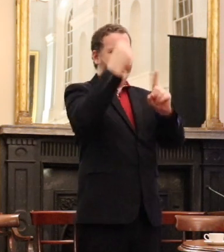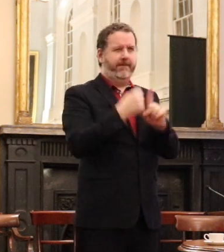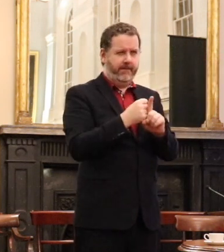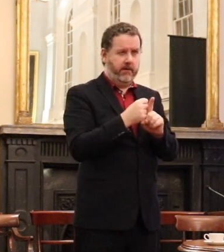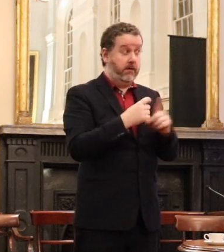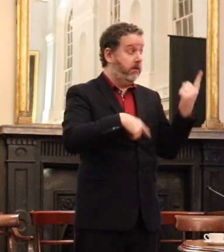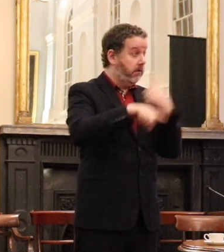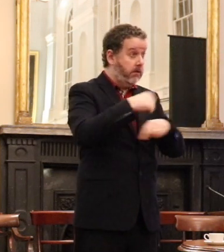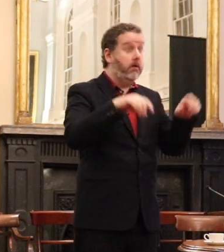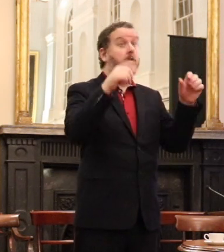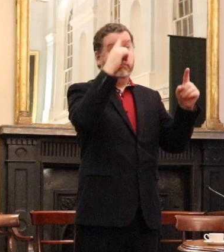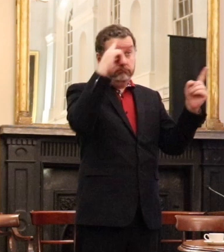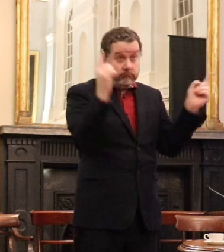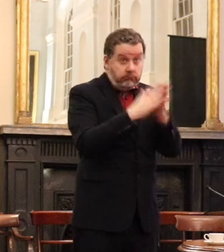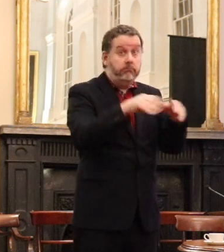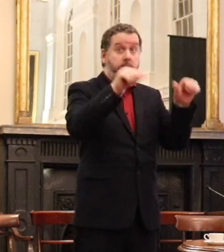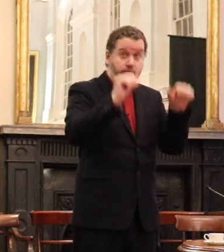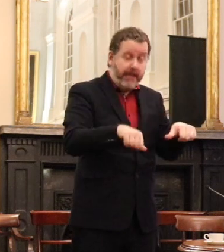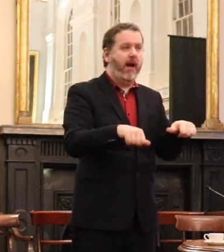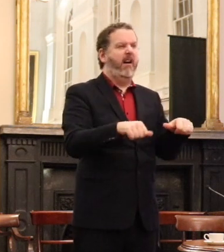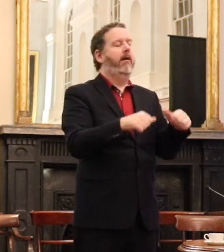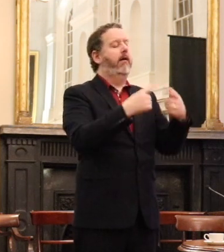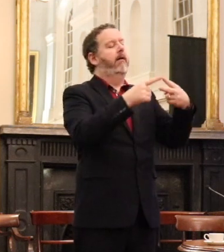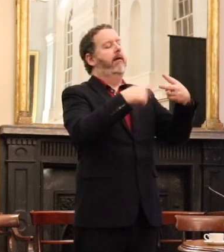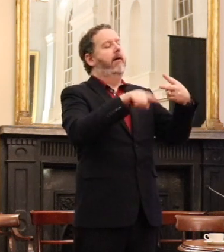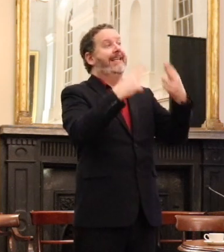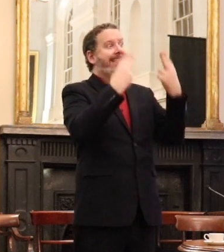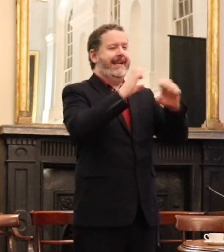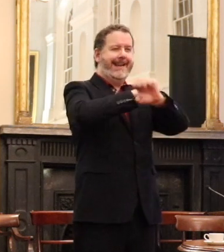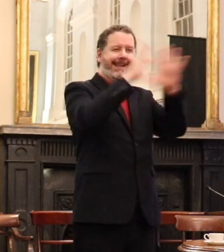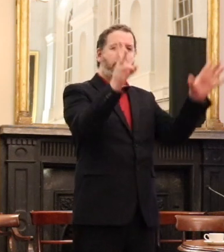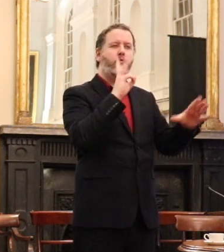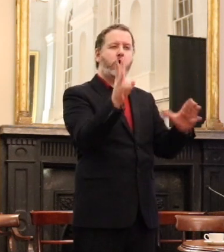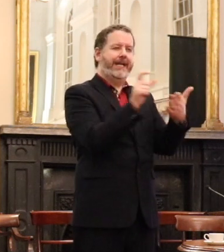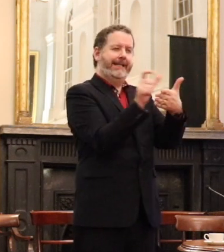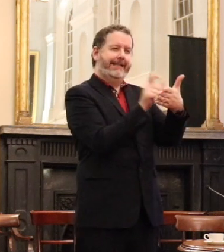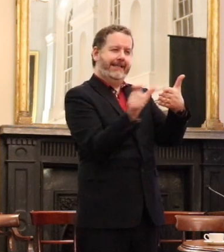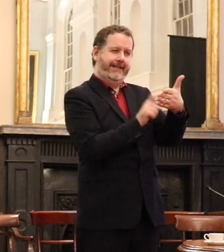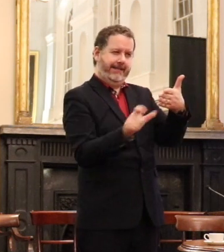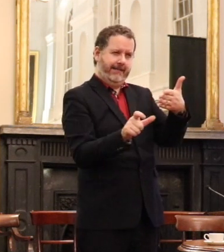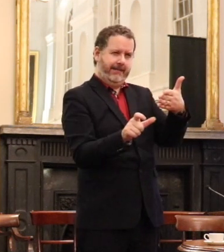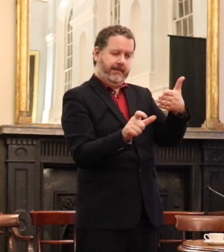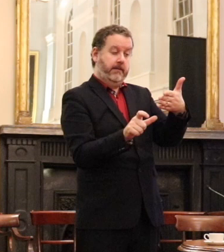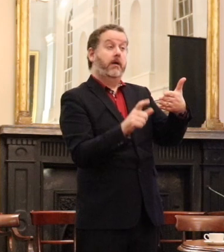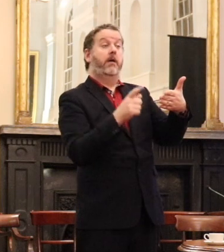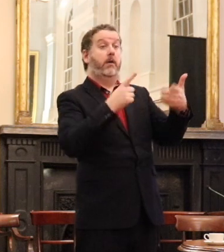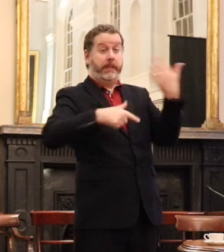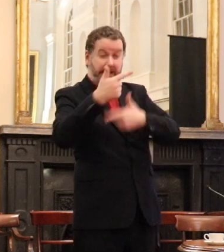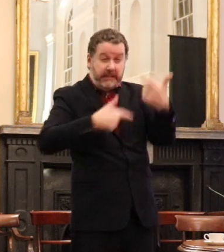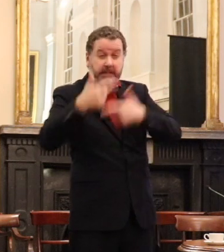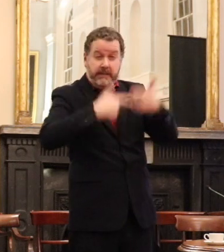and you need as much certainty as you can get that that wording will deliver the goal that you're seeking to achieve.